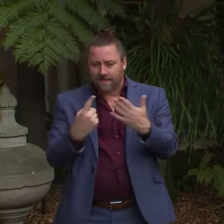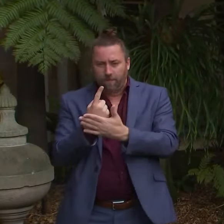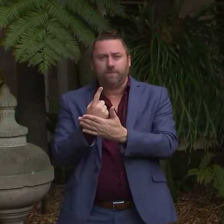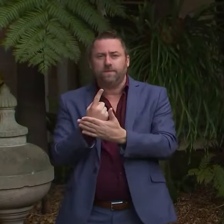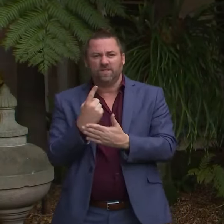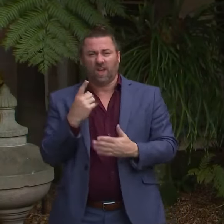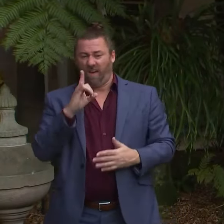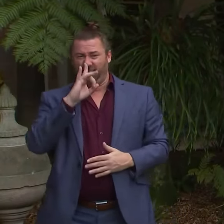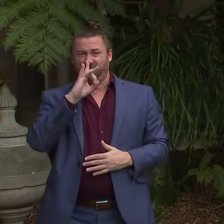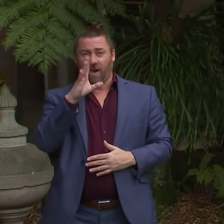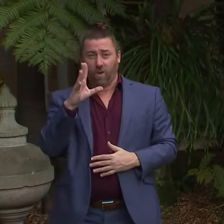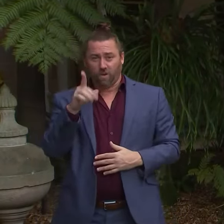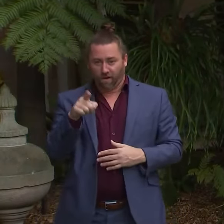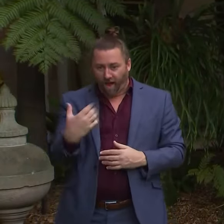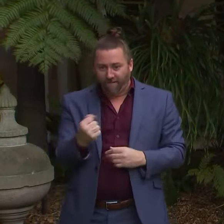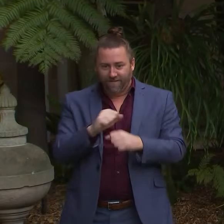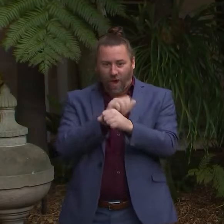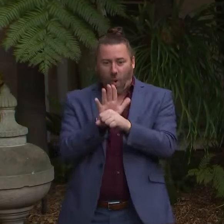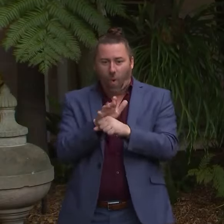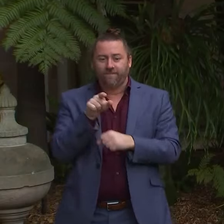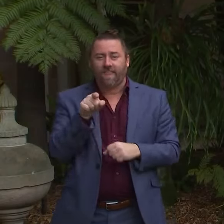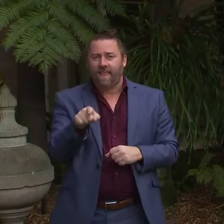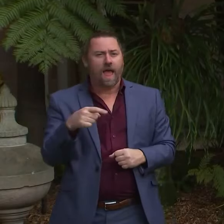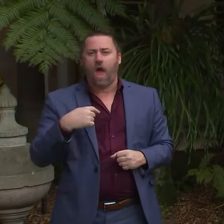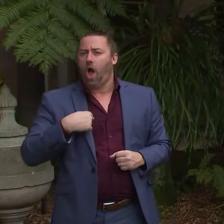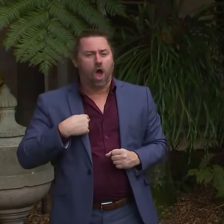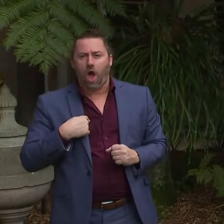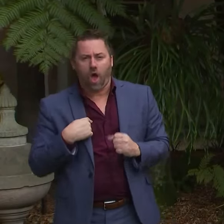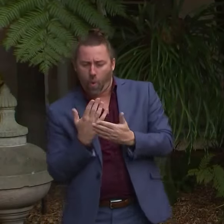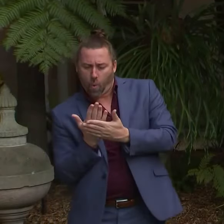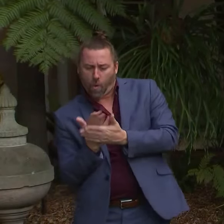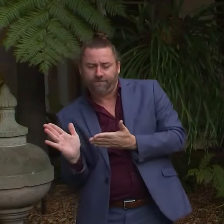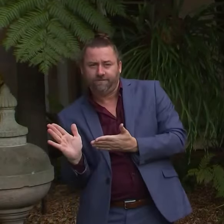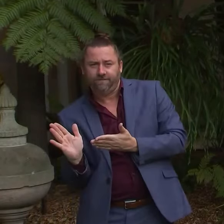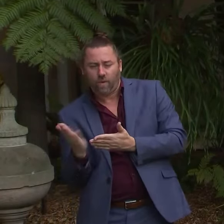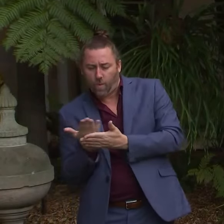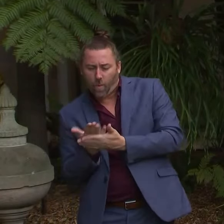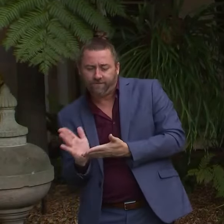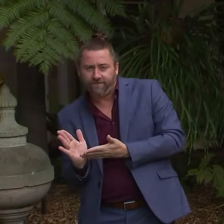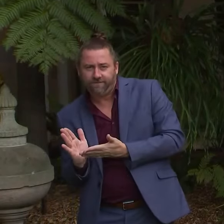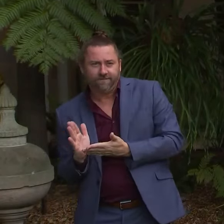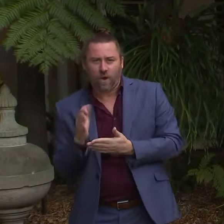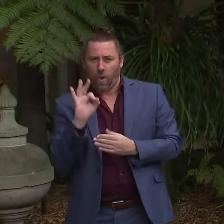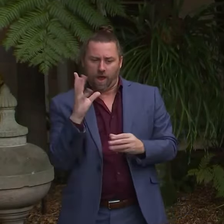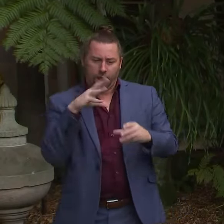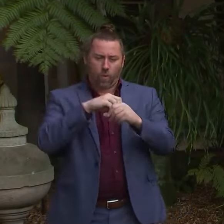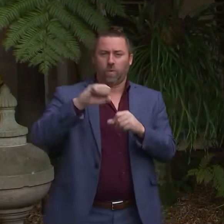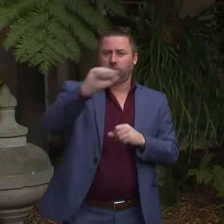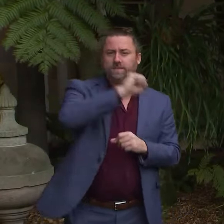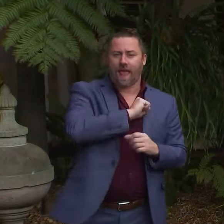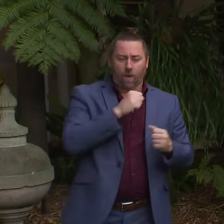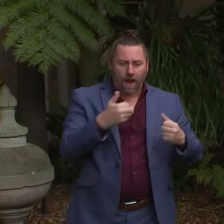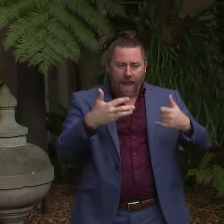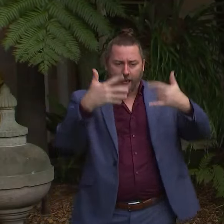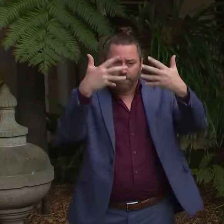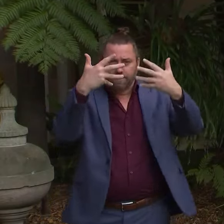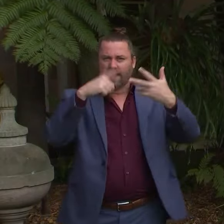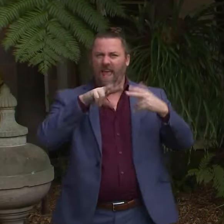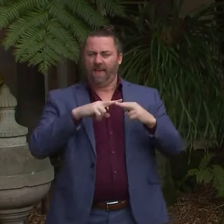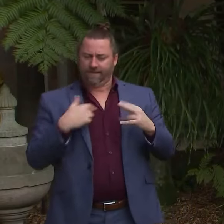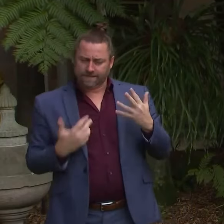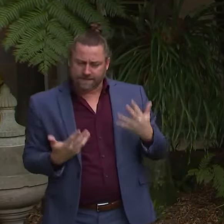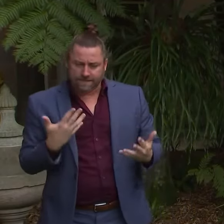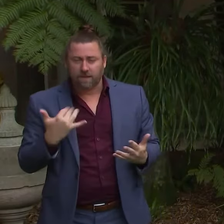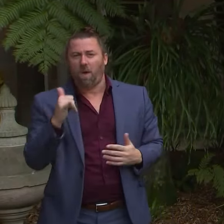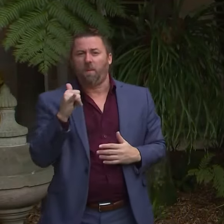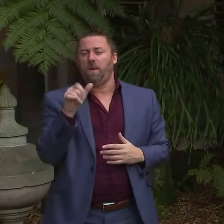and they've just happened to have a positive COVID test, I will exclude those. But if there, if there is any doubt, they are just included. So if